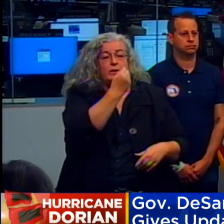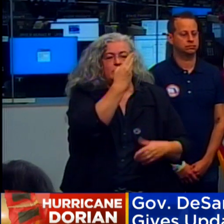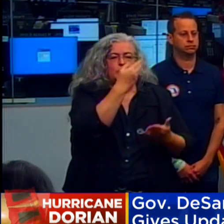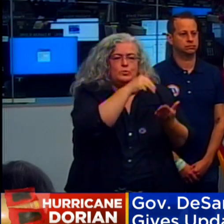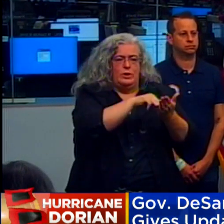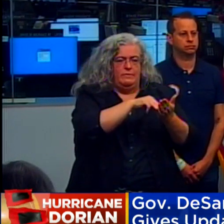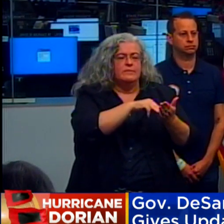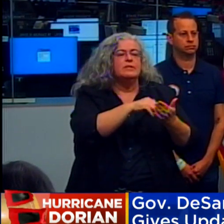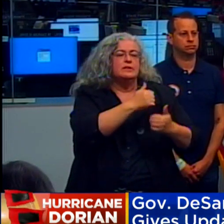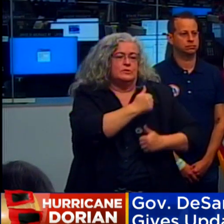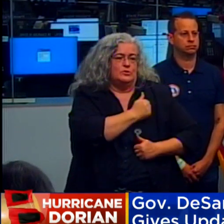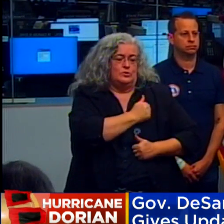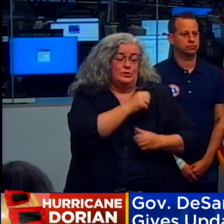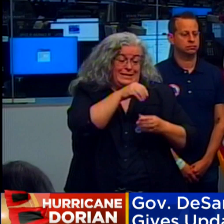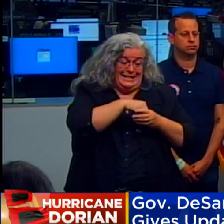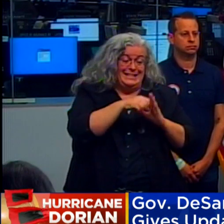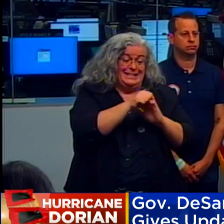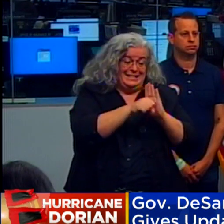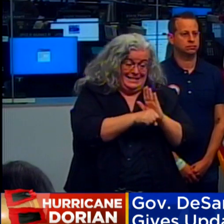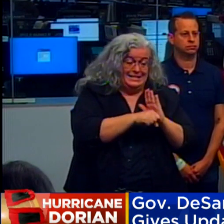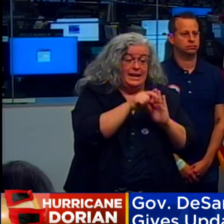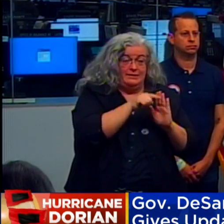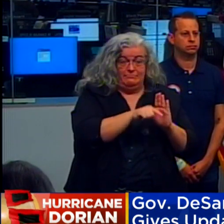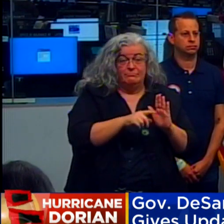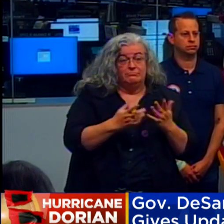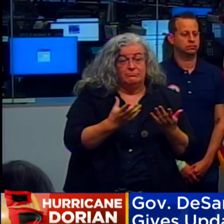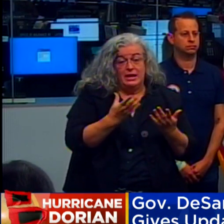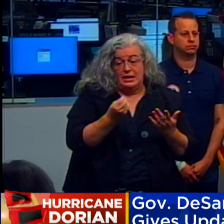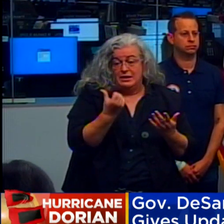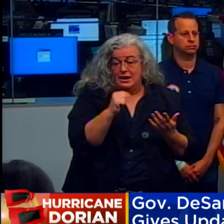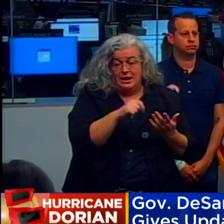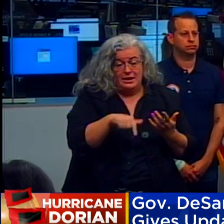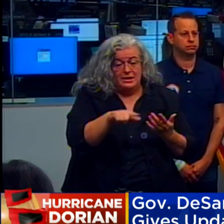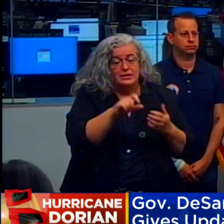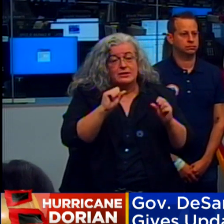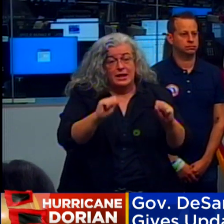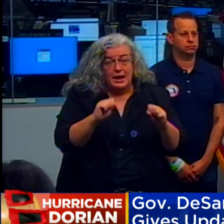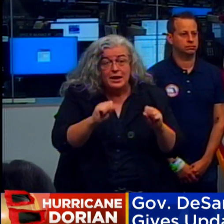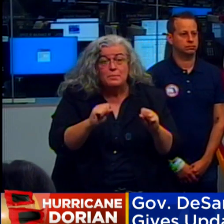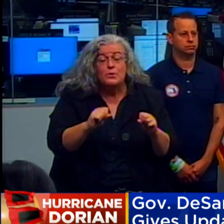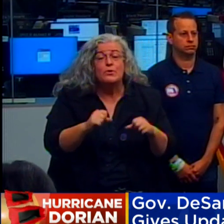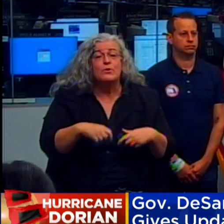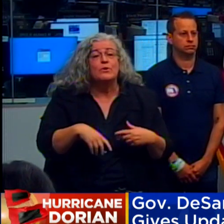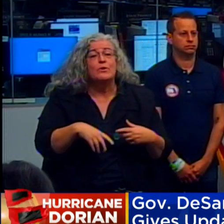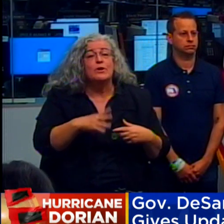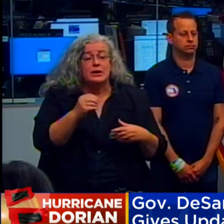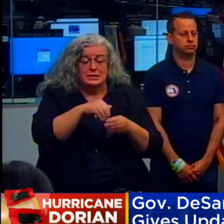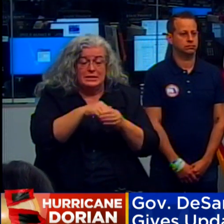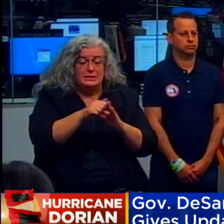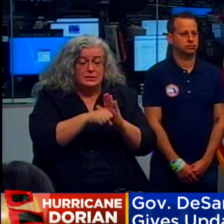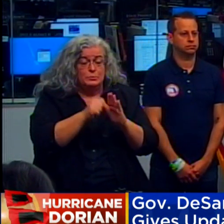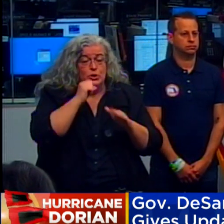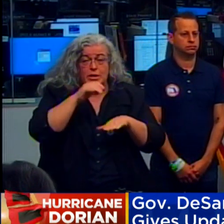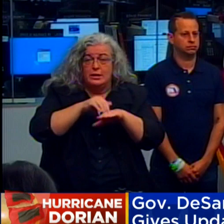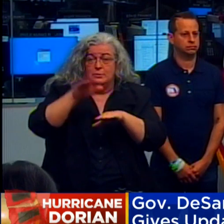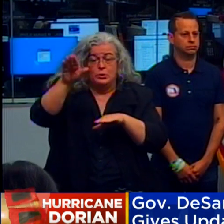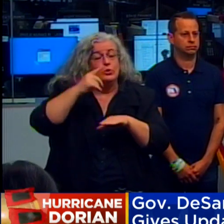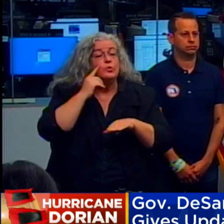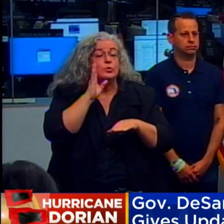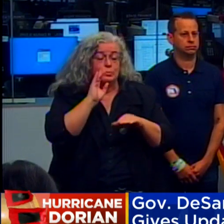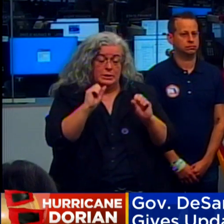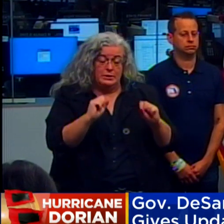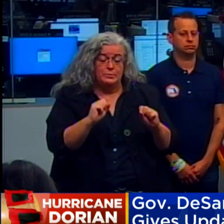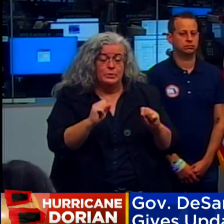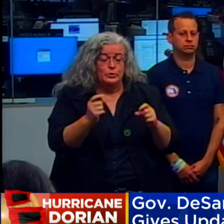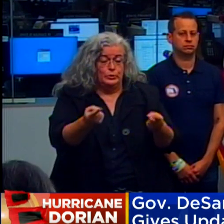soldiers and airmen in the state, and every one of them that is able and in the state, not deployed, will be ready to